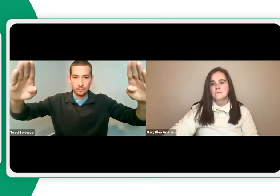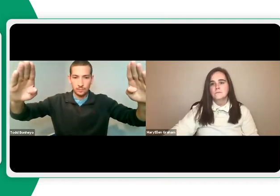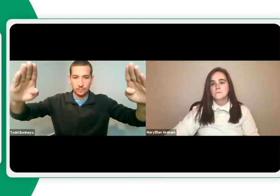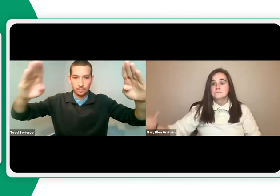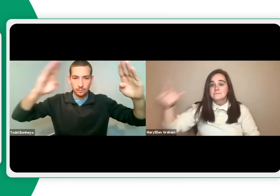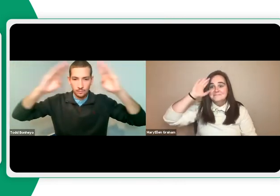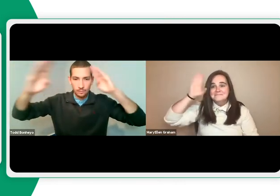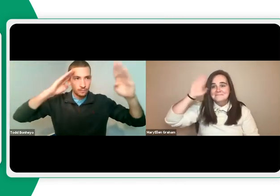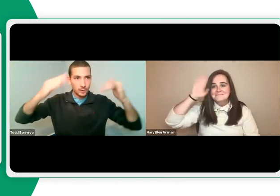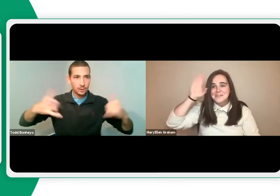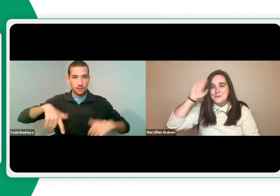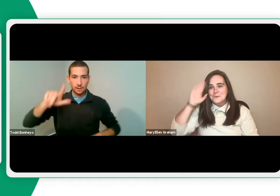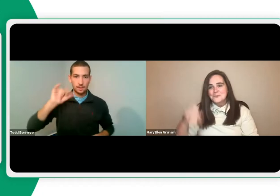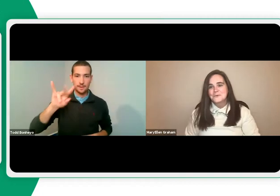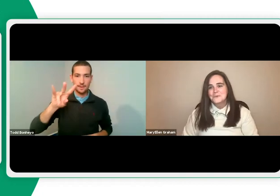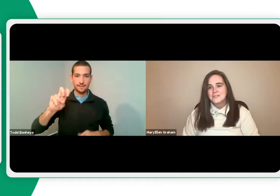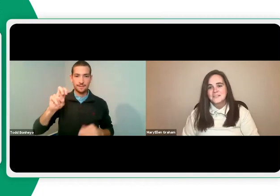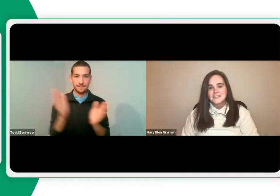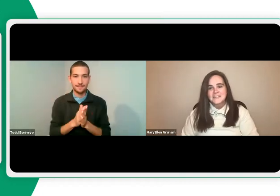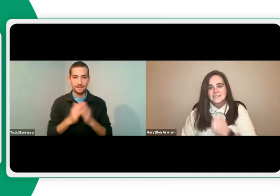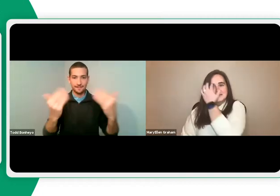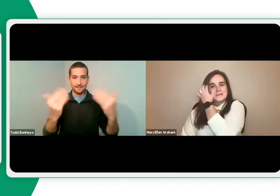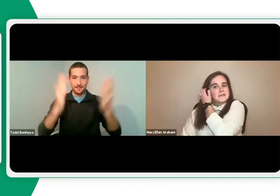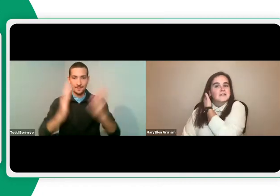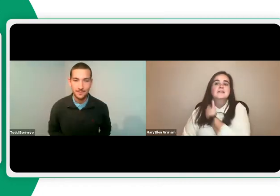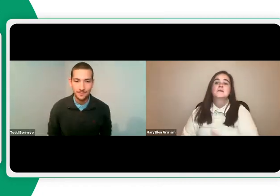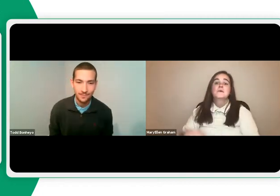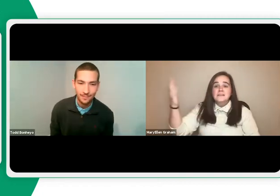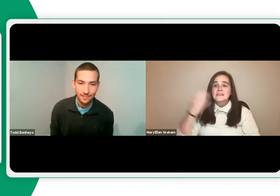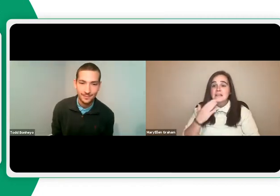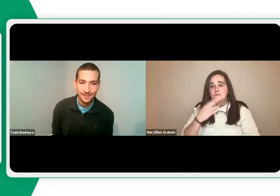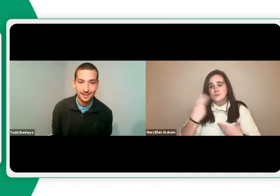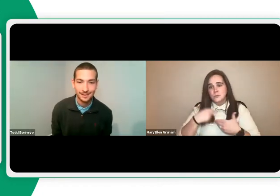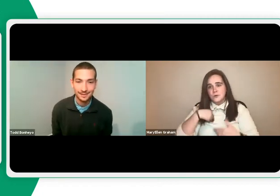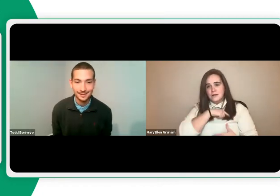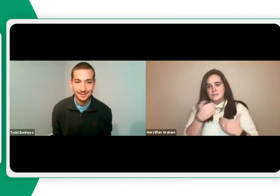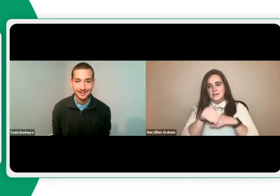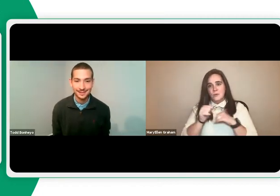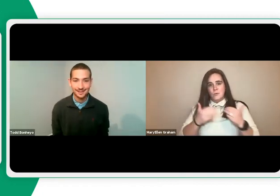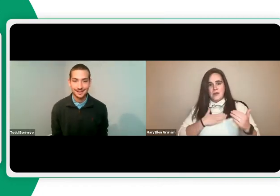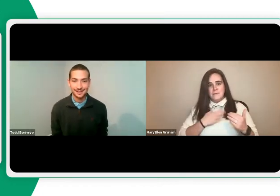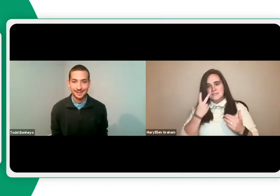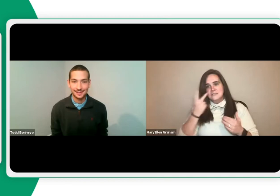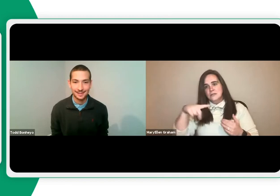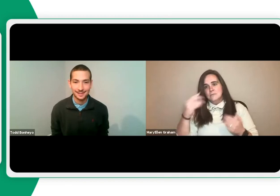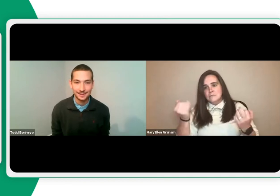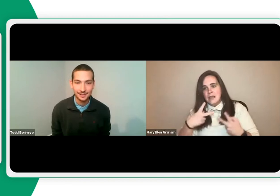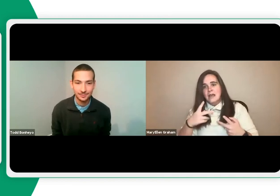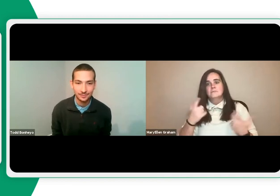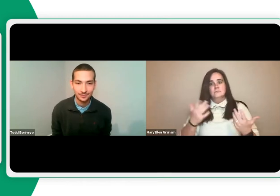Good evening. Hello. Hi, we are live now. Mary? Thank you for joining us.